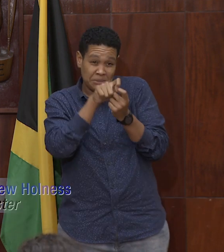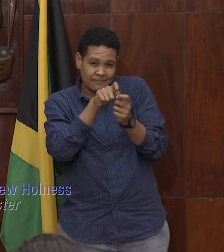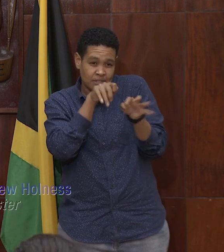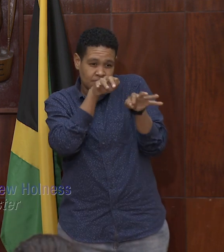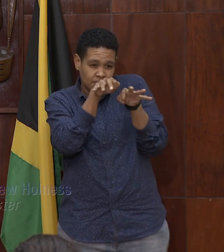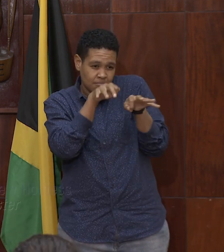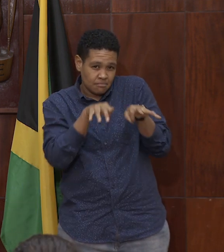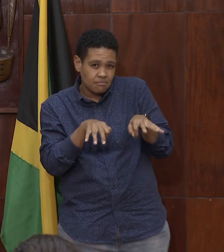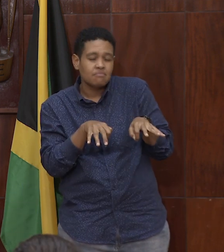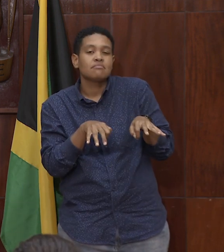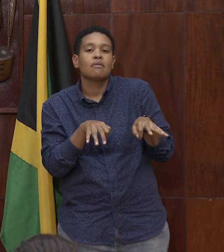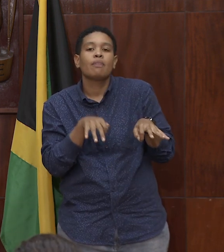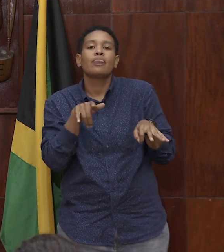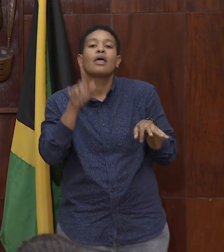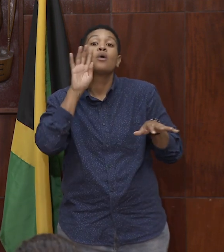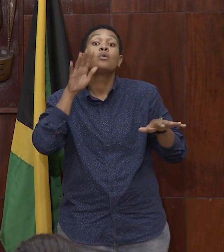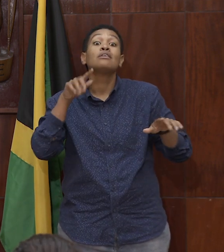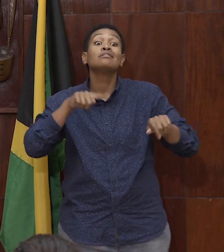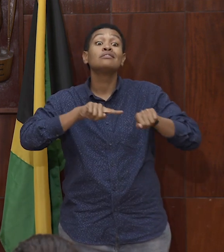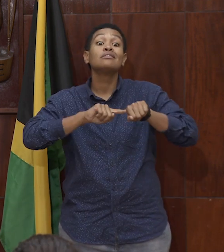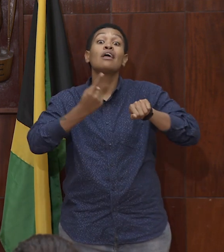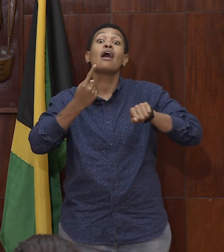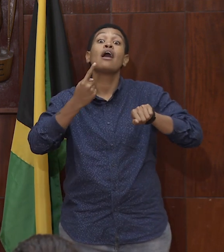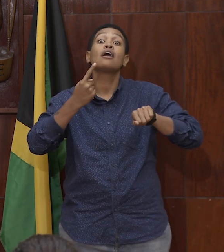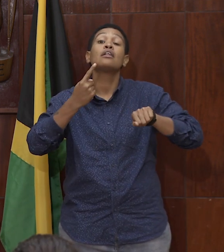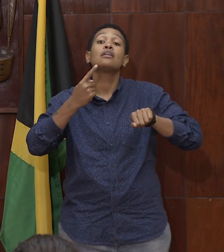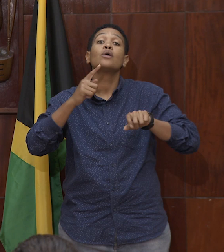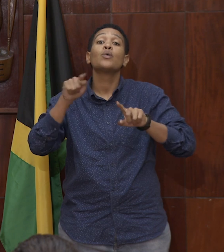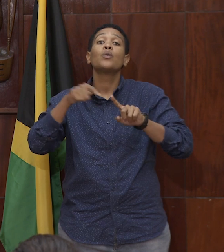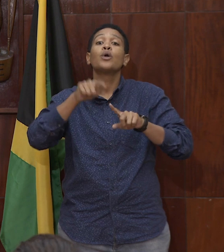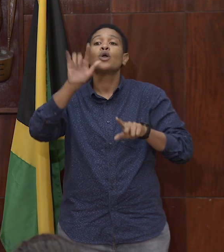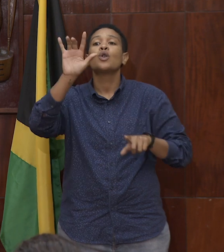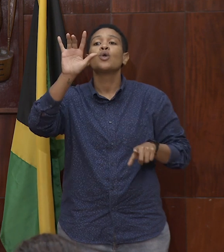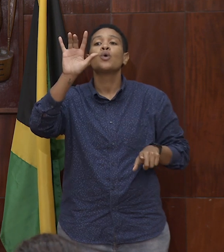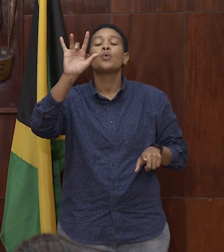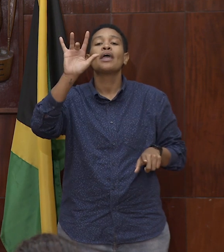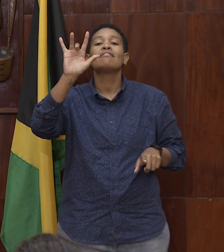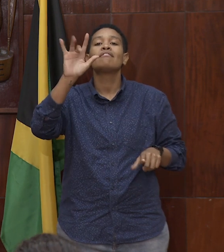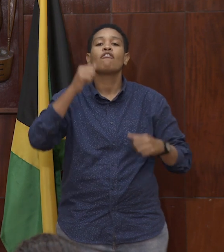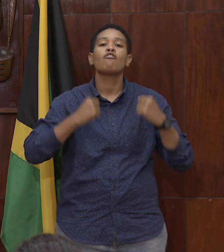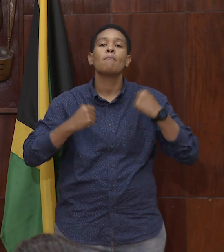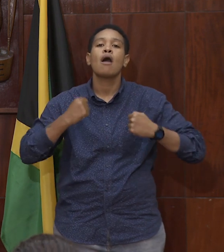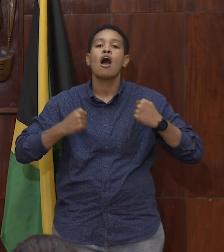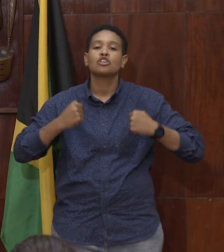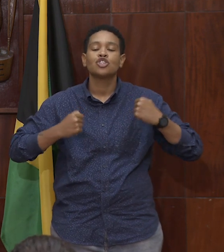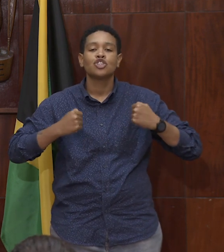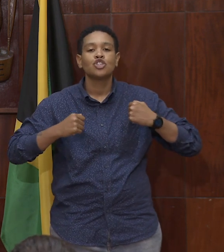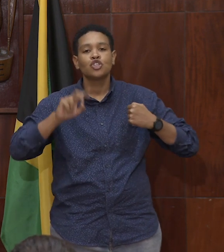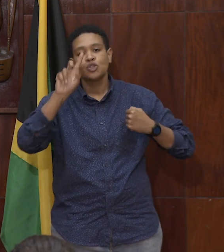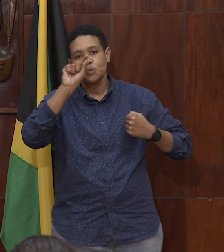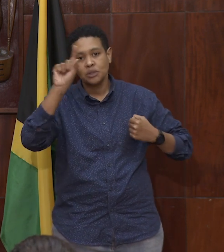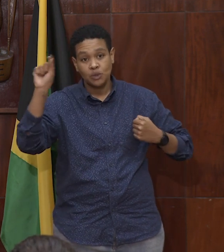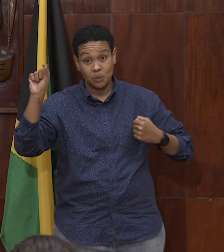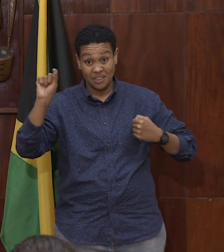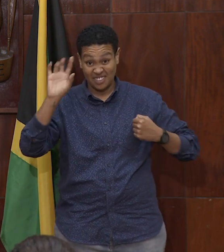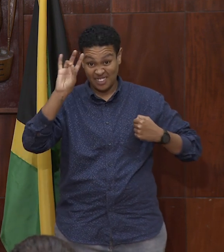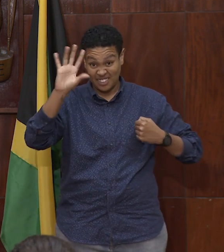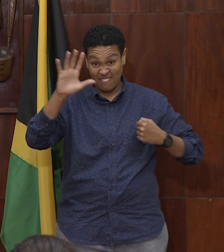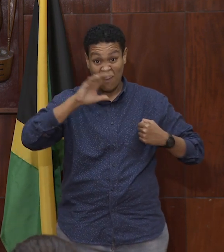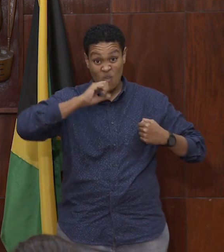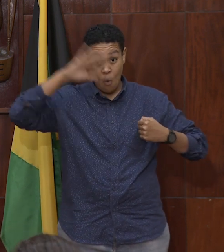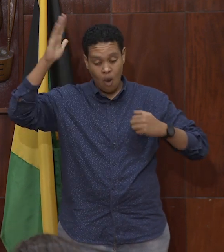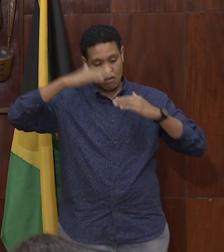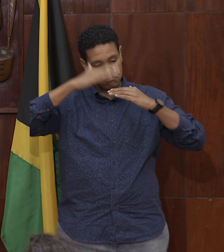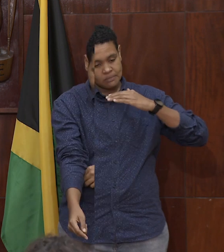and this will take effect on the 25th day of March 2020 for